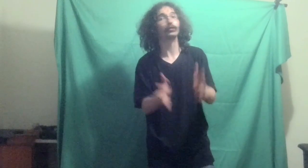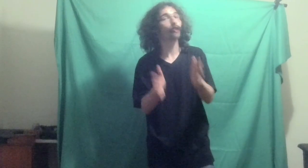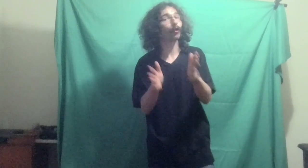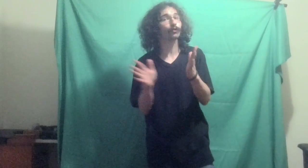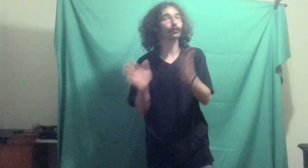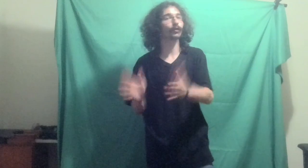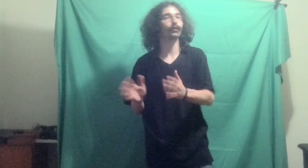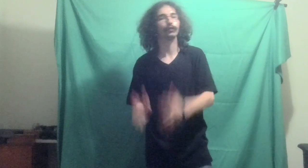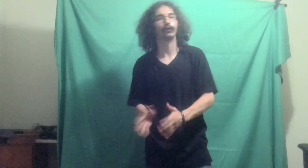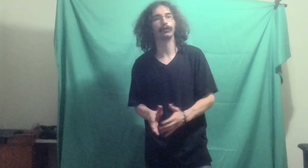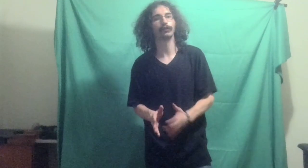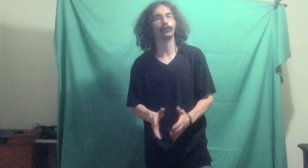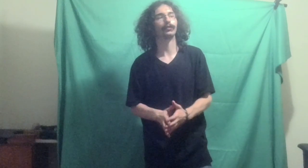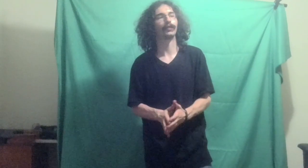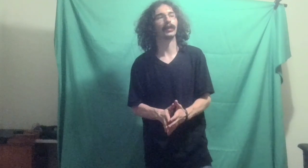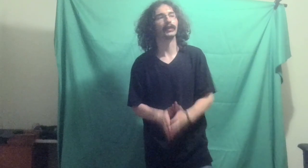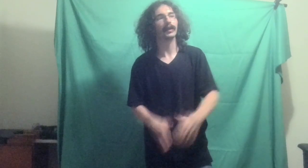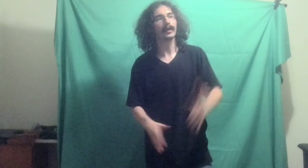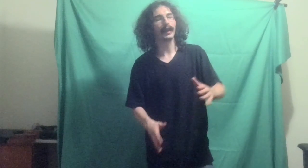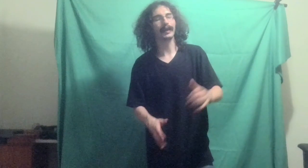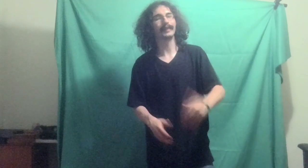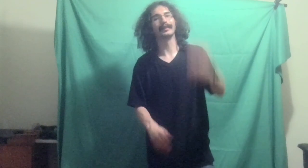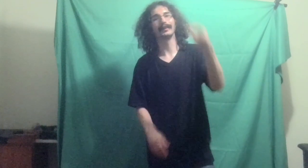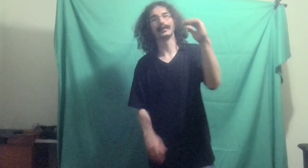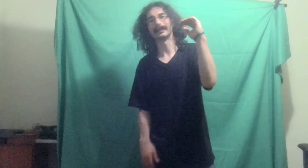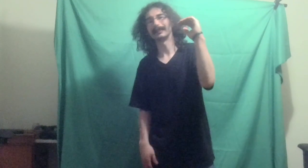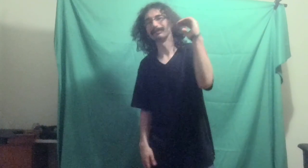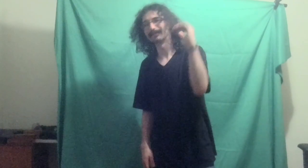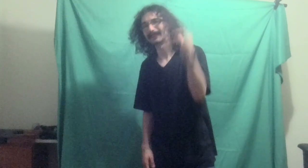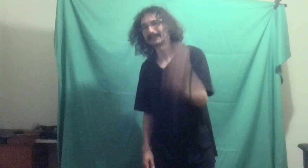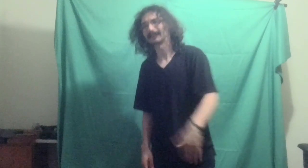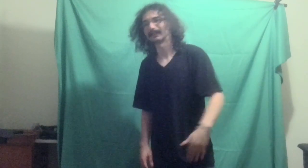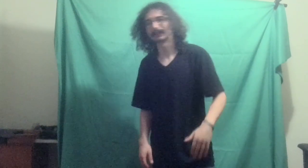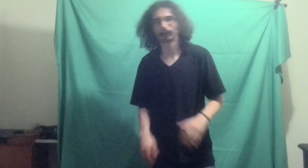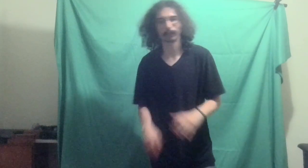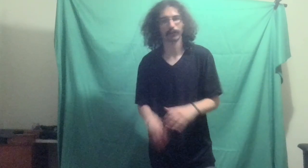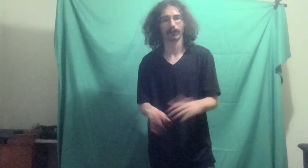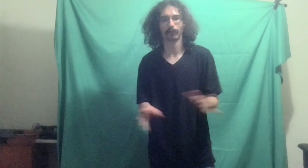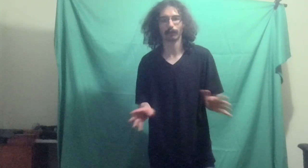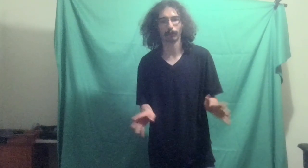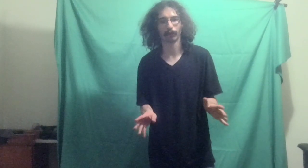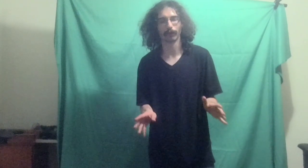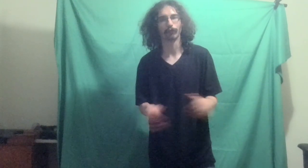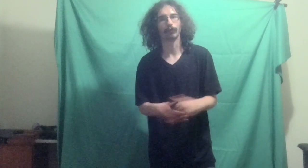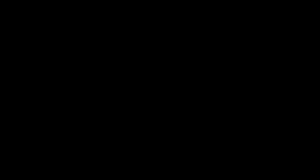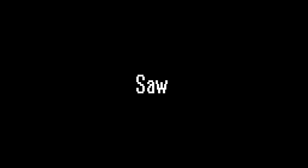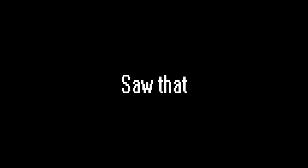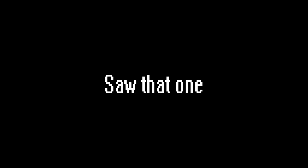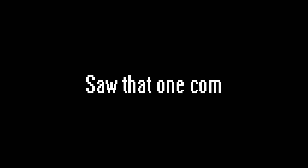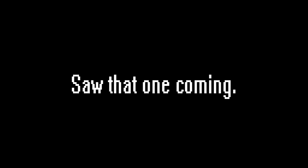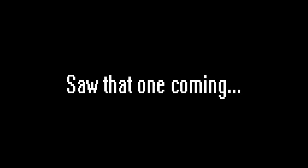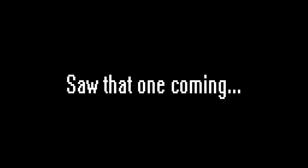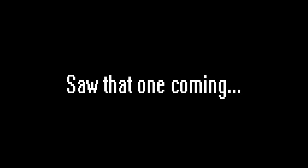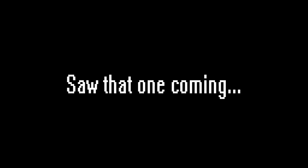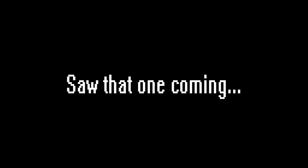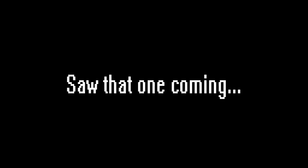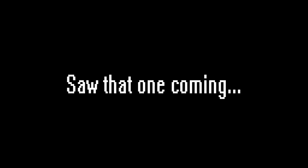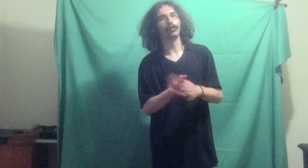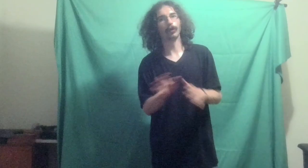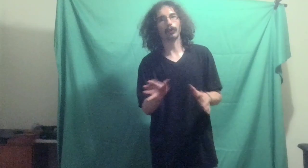also called Shards of Gaming. It got deleted immediately, just because I didn't even know what I was doing. No, it